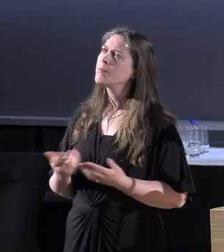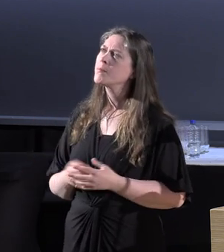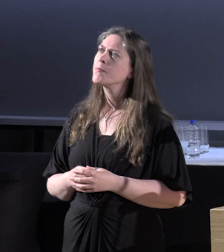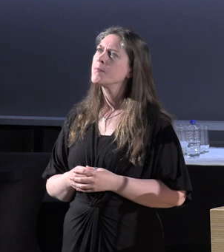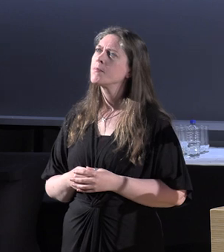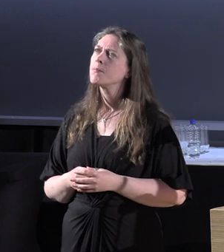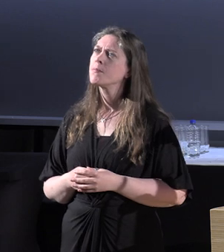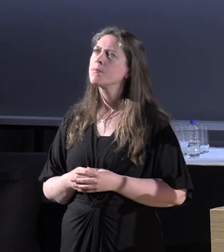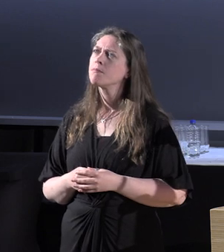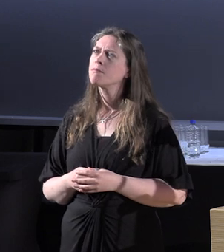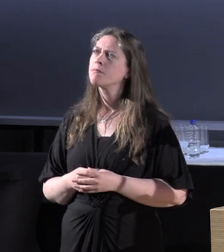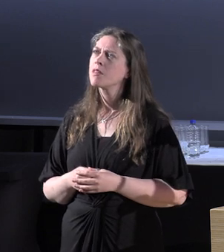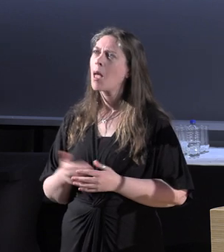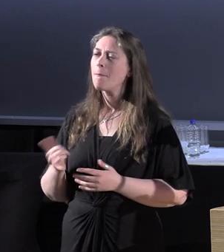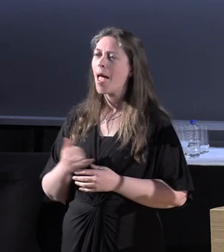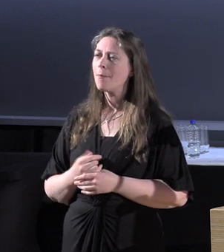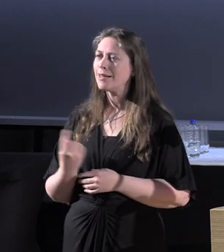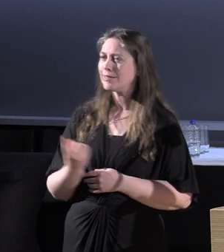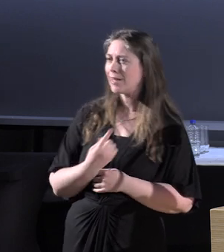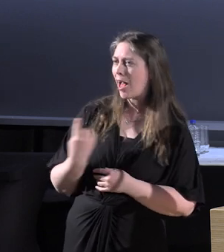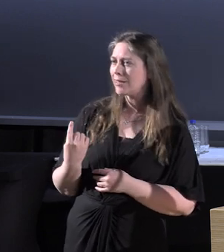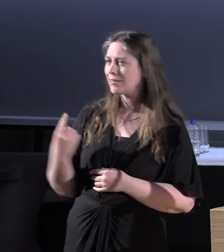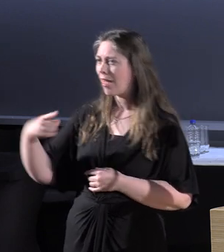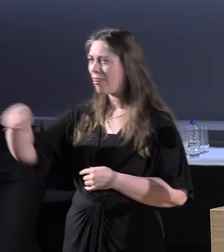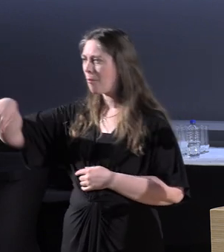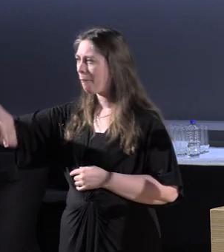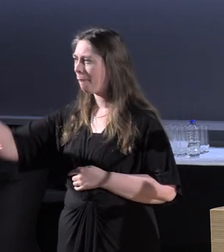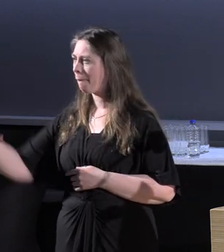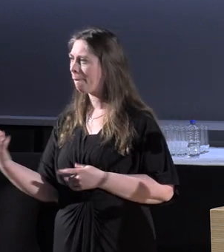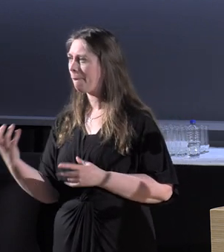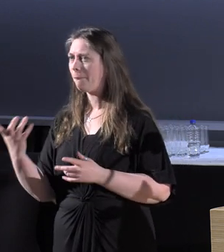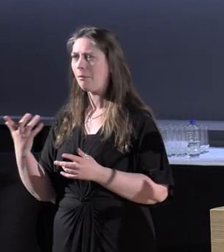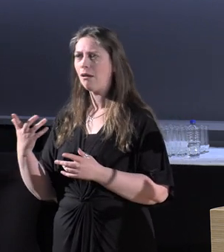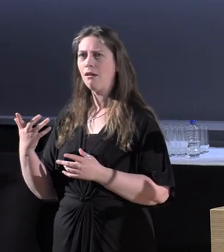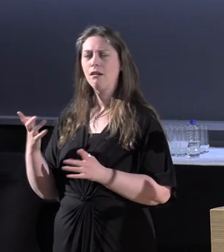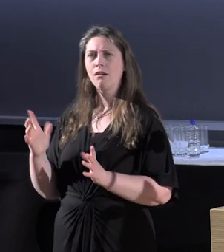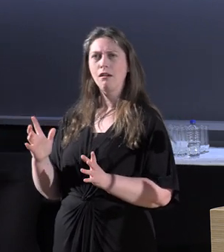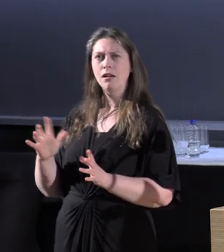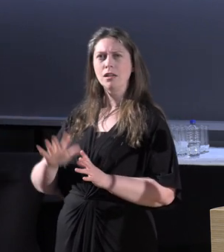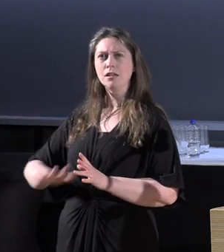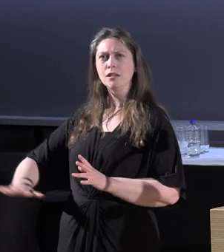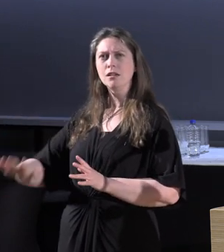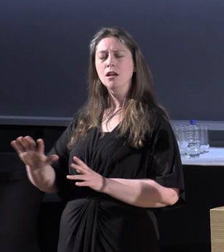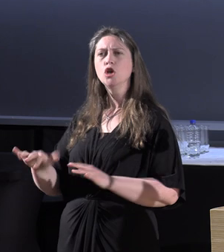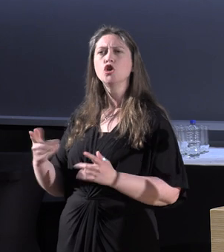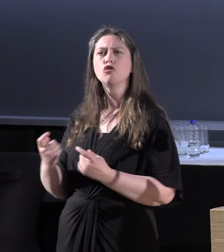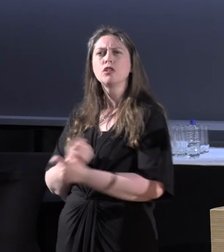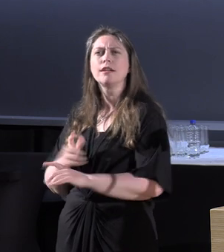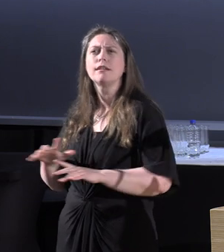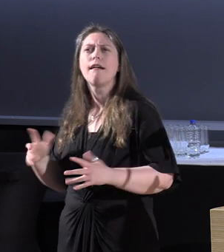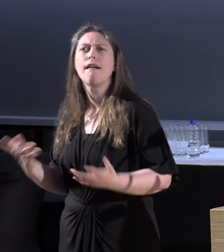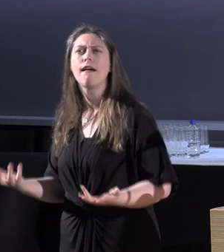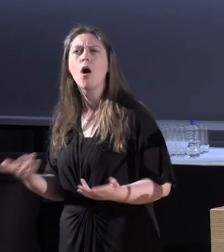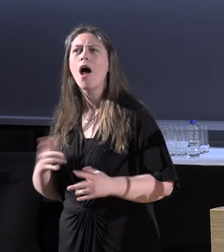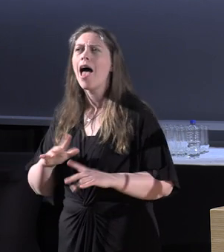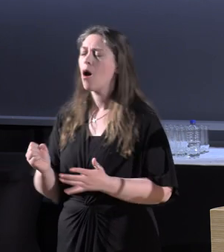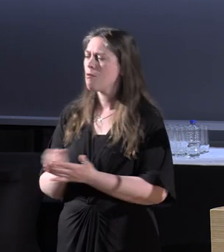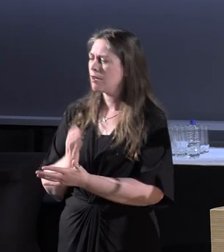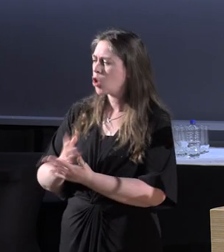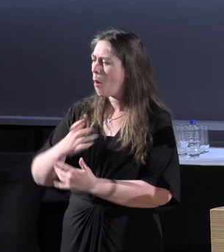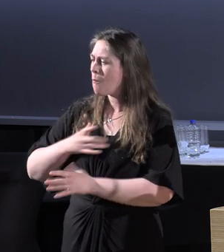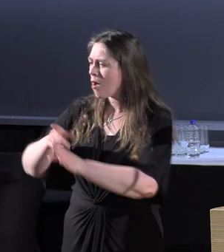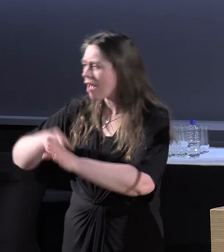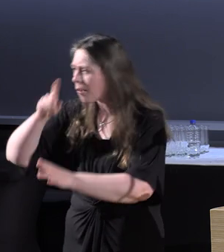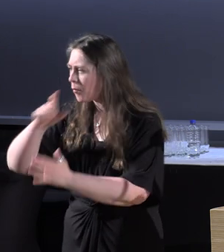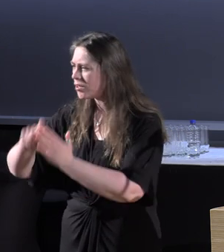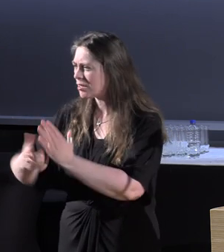Because it might be an us and them situation. And so how can we change that? How can we get more young people